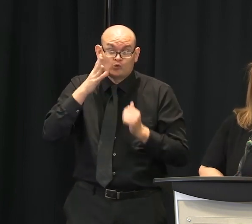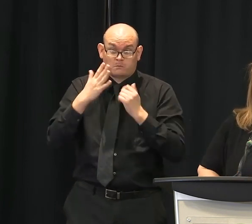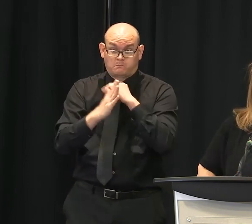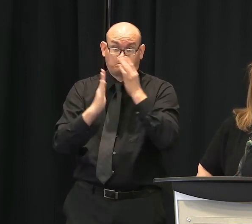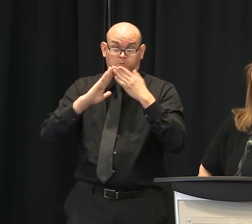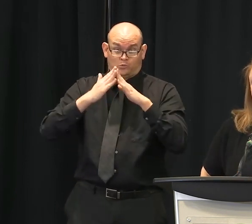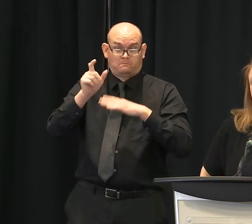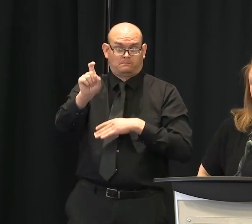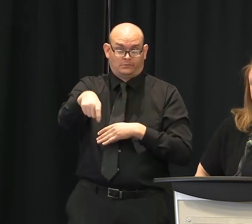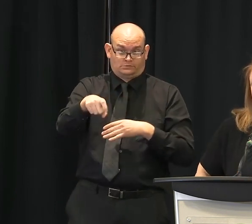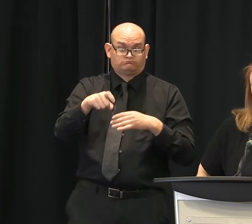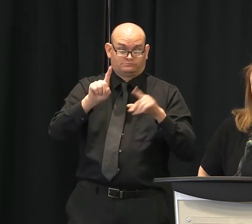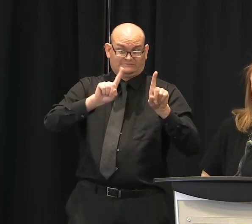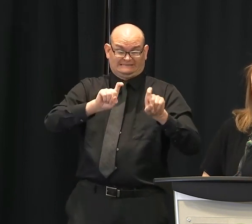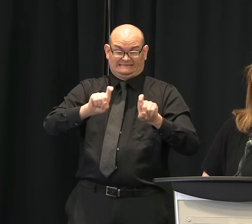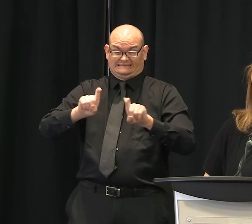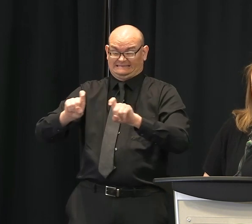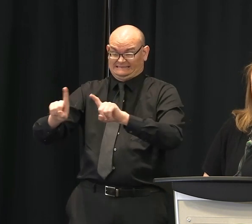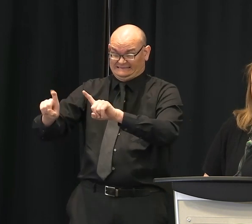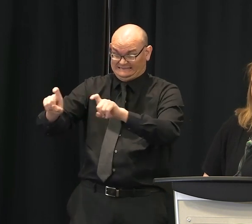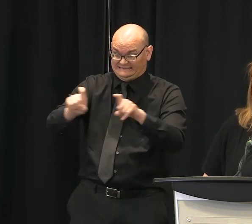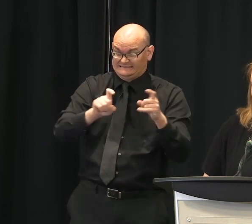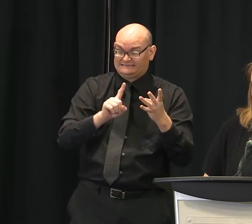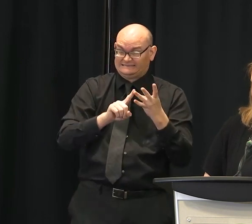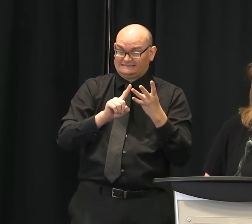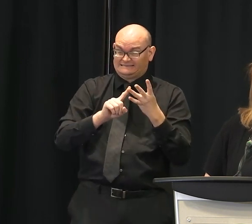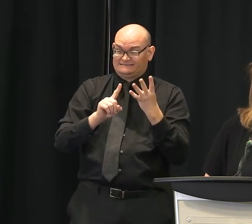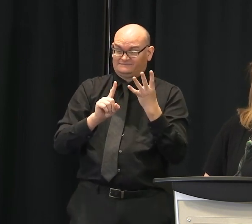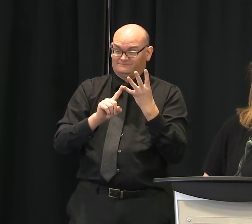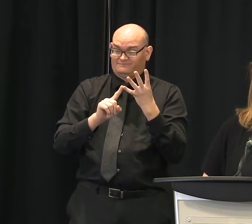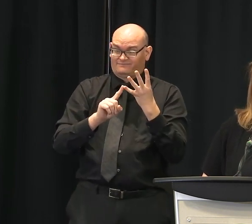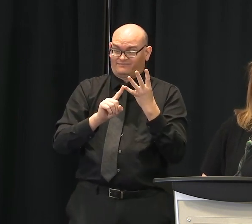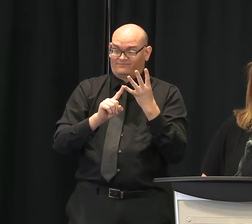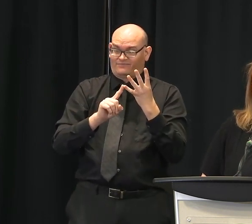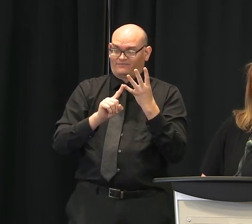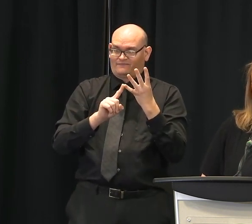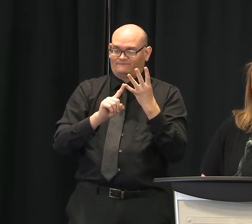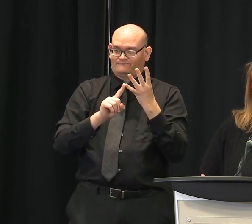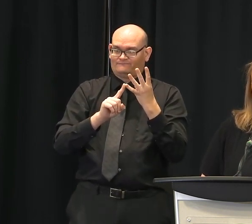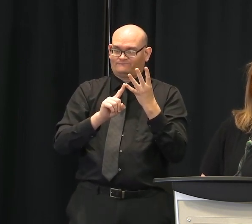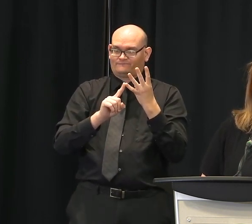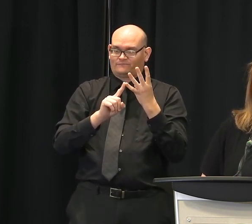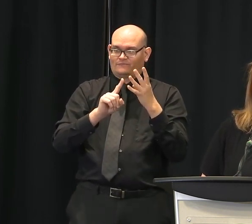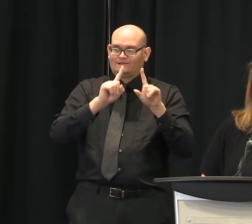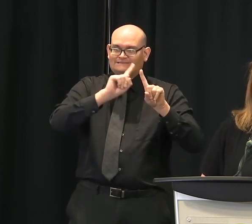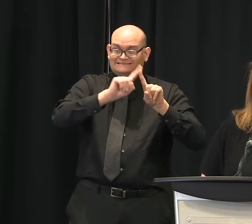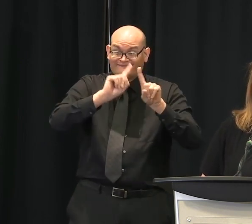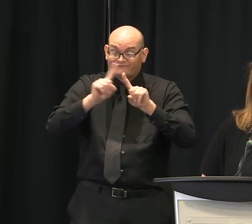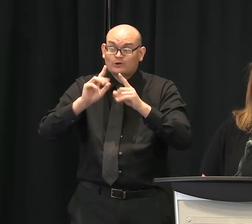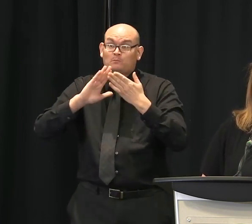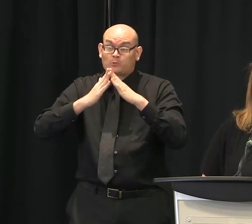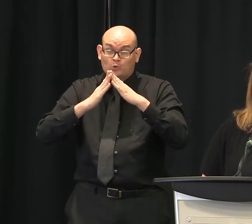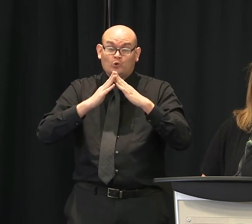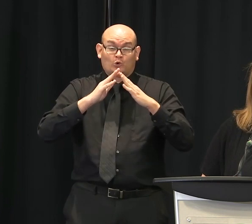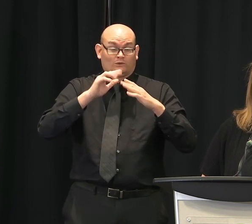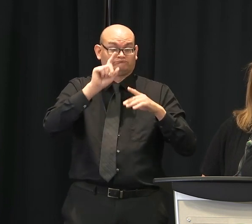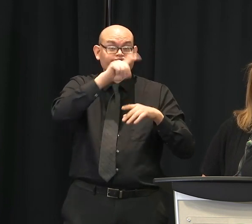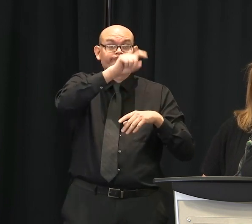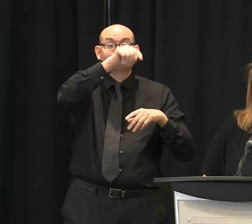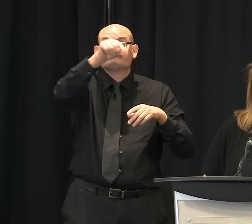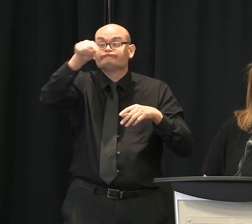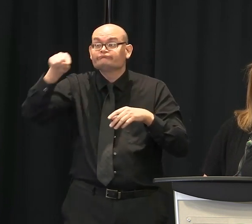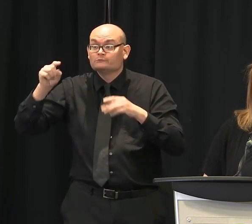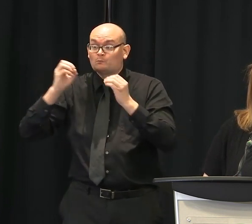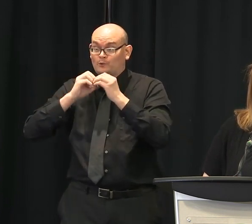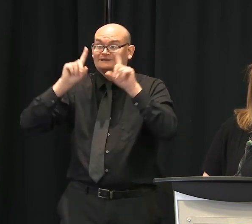When we look at nursing homes, roughly 40,000 South Carolinians either live or work in one of 194 nursing homes